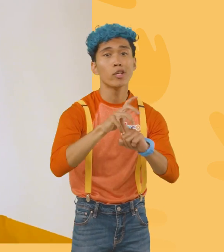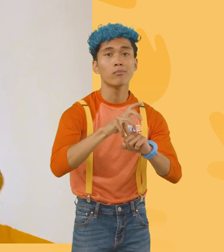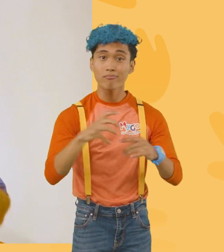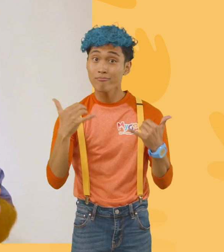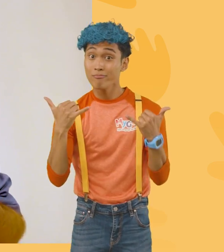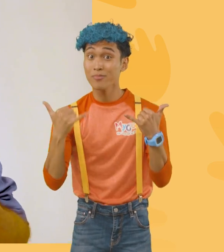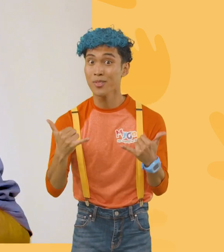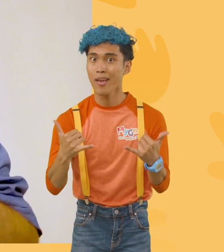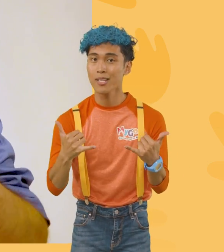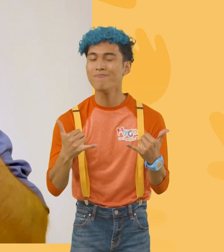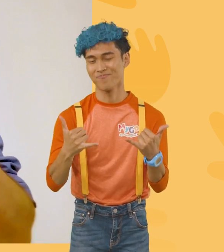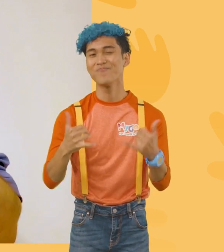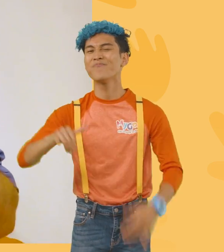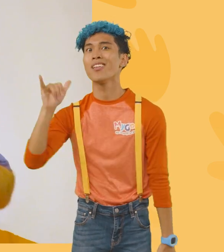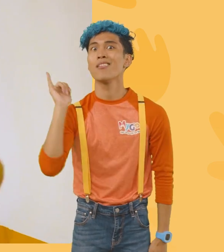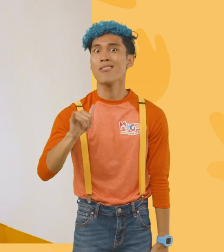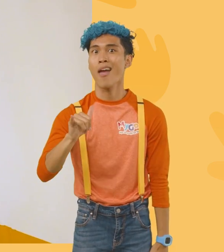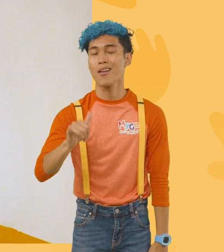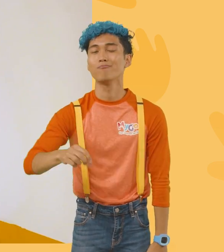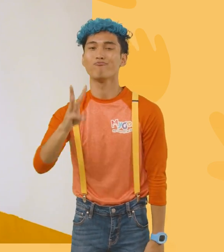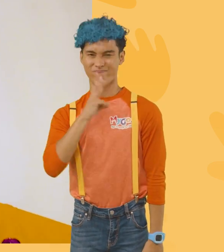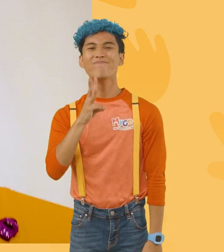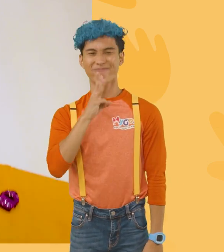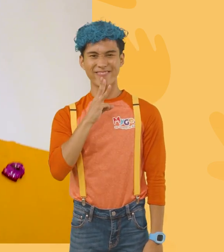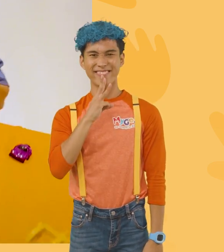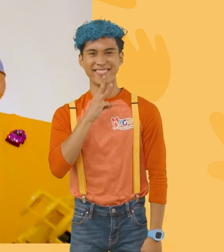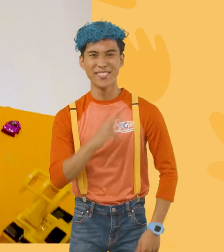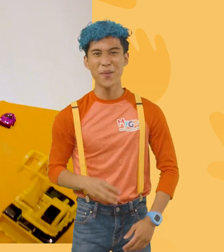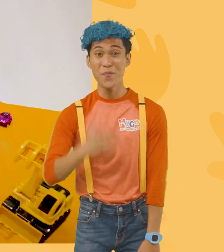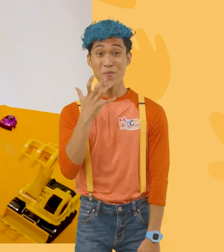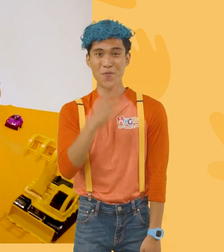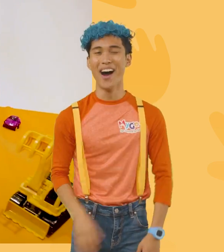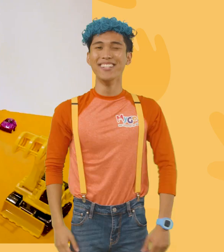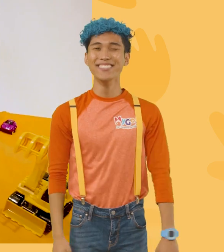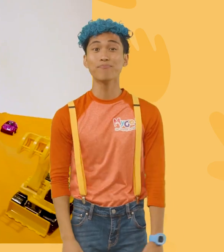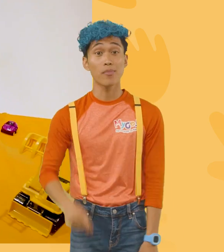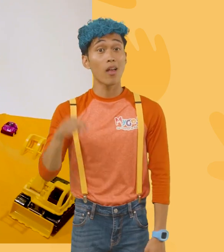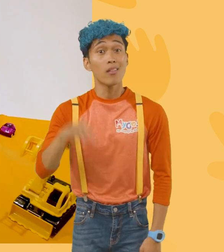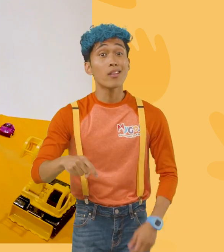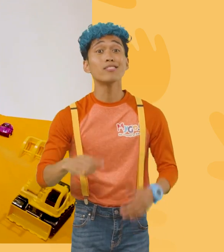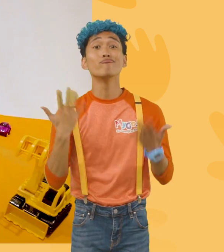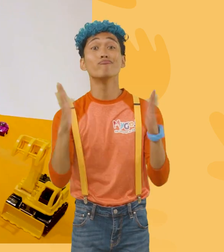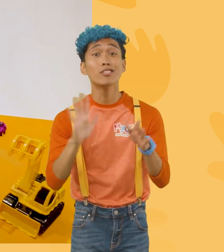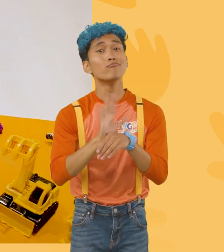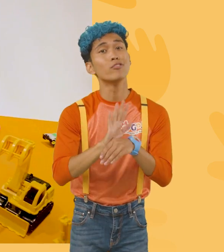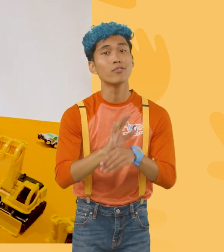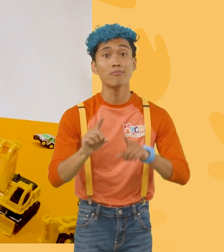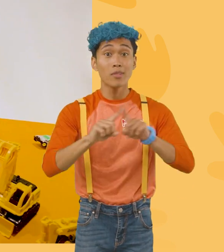that was water, wow, well, this is the end of this video, but if you want to watch